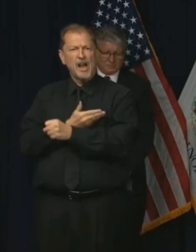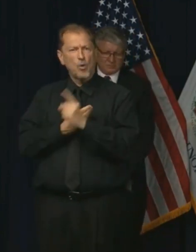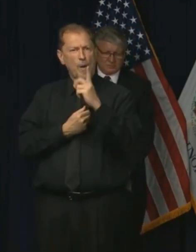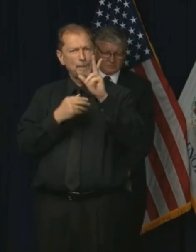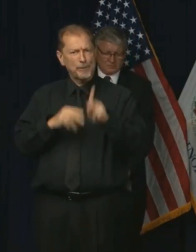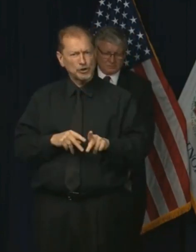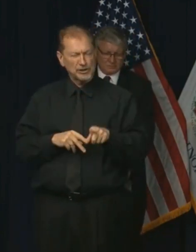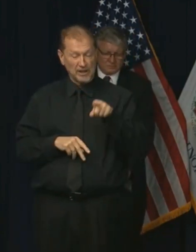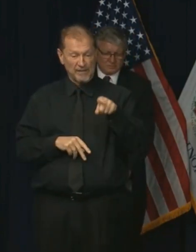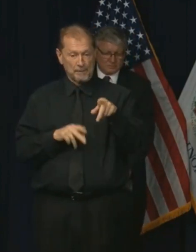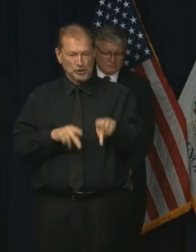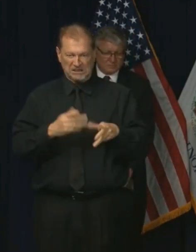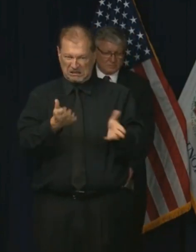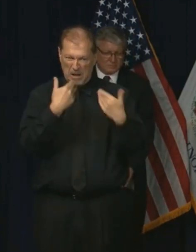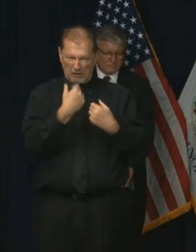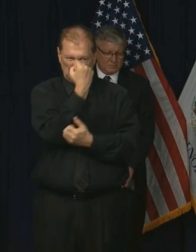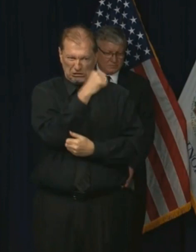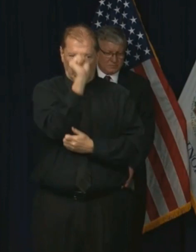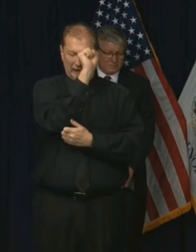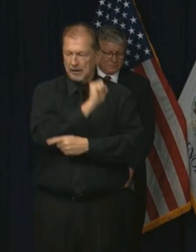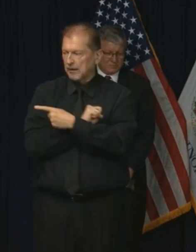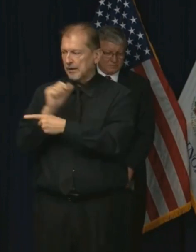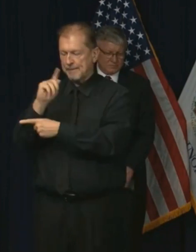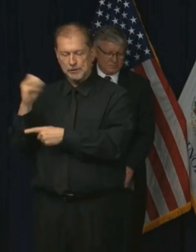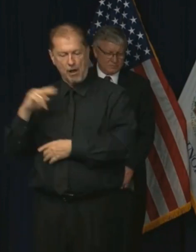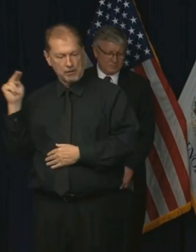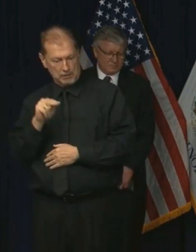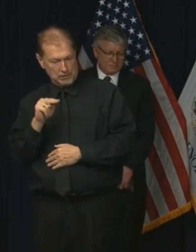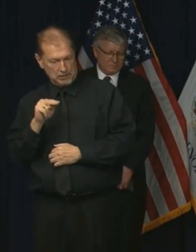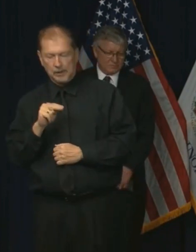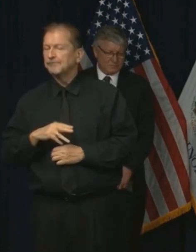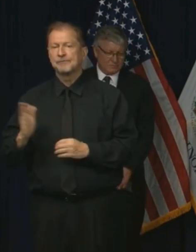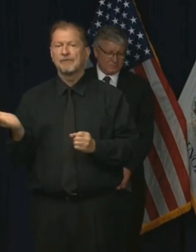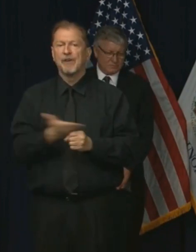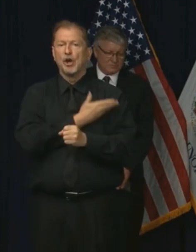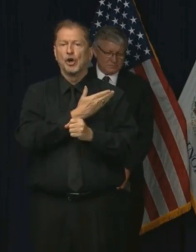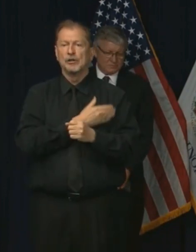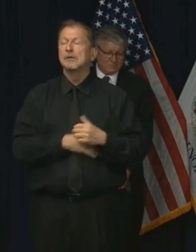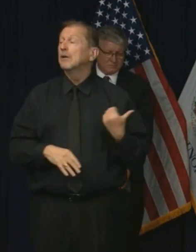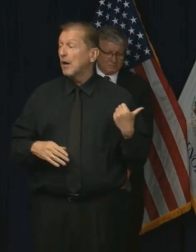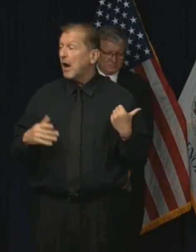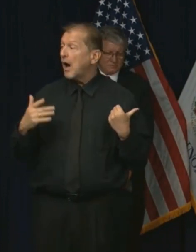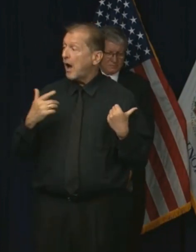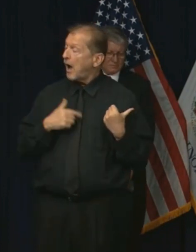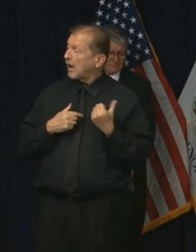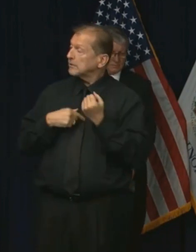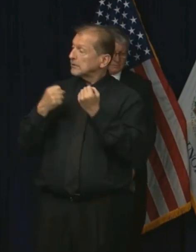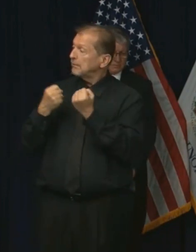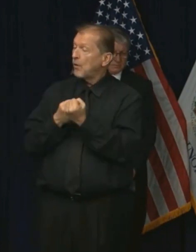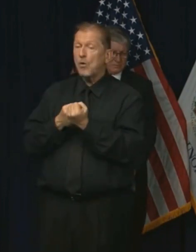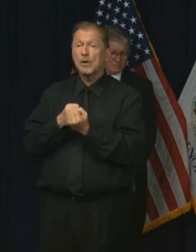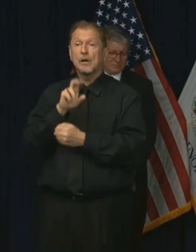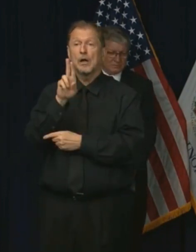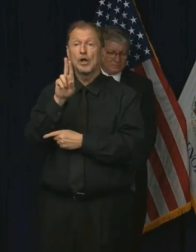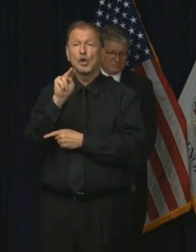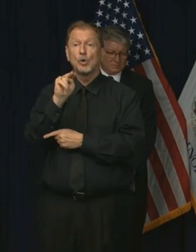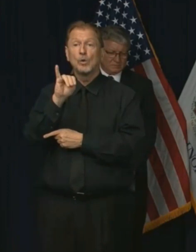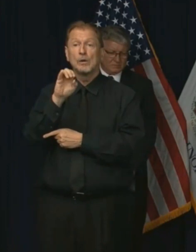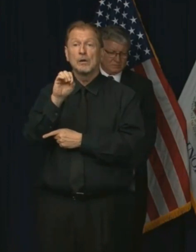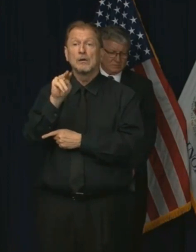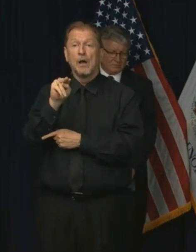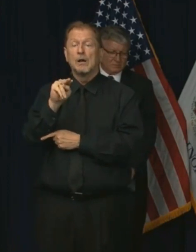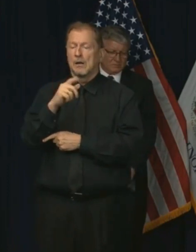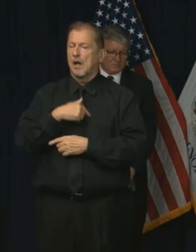is it appropriate to strike during a pandemic? Well, I've been a lifelong supporter of labor unions. I believe it's a fundamental